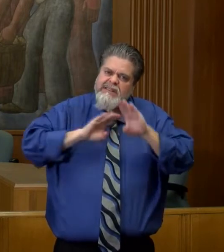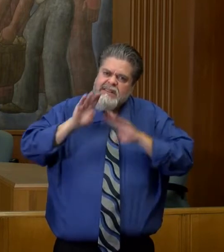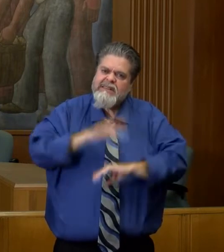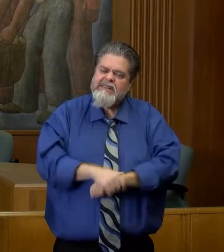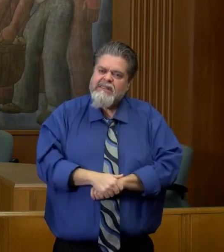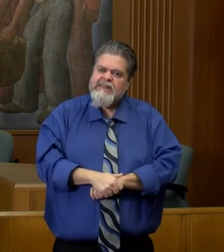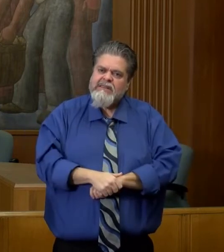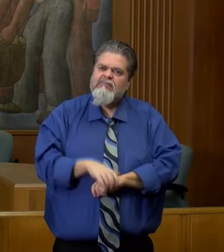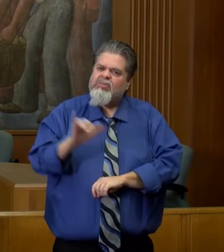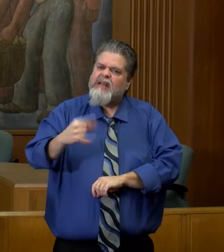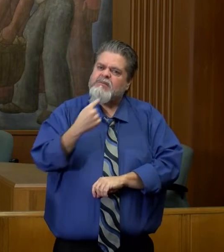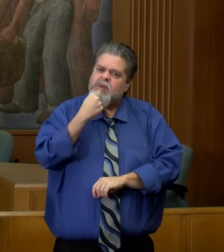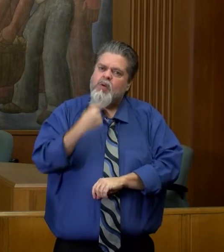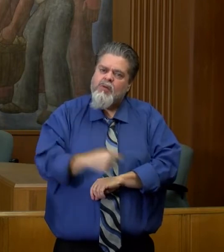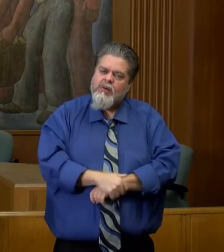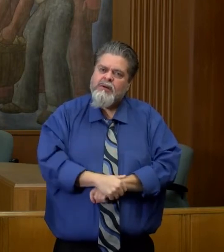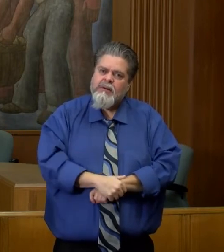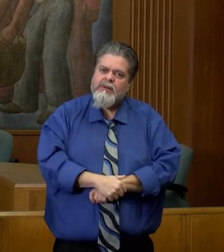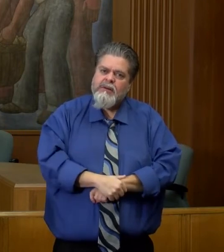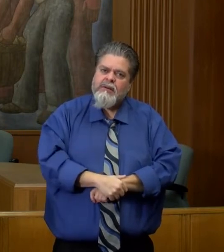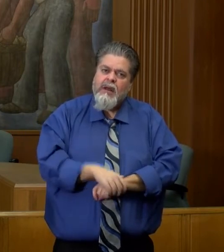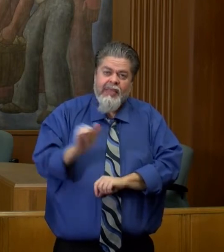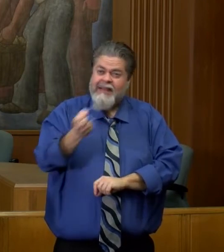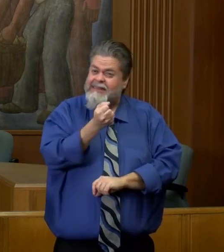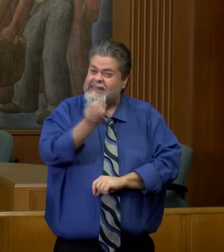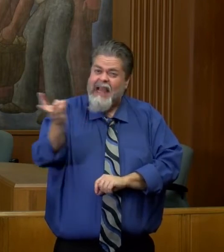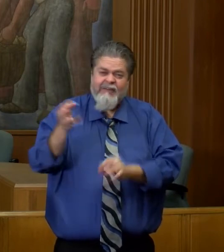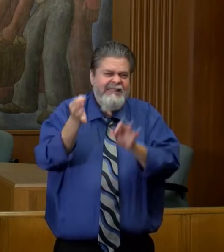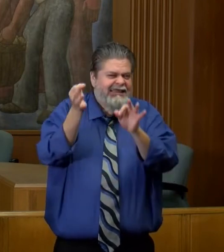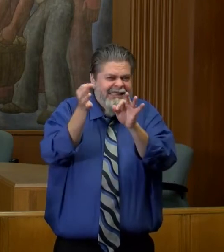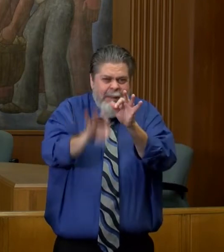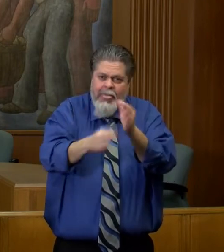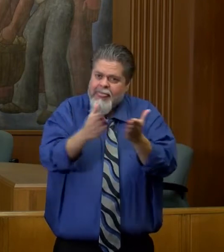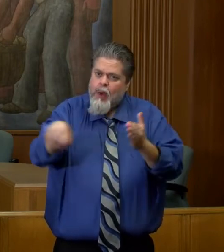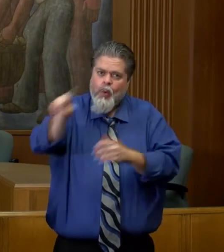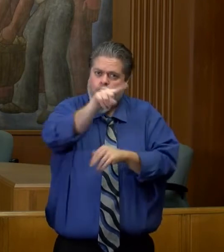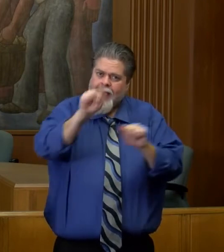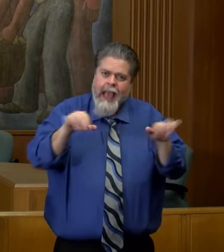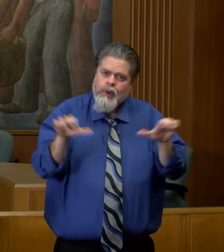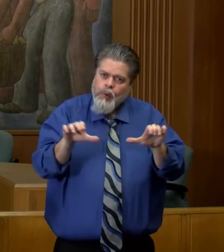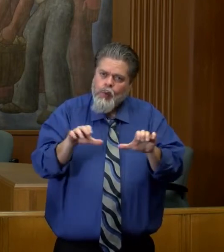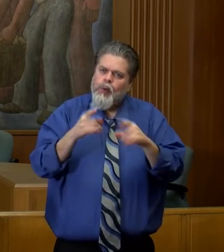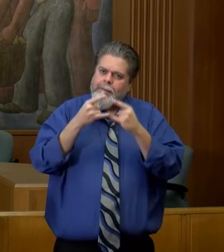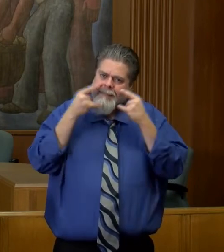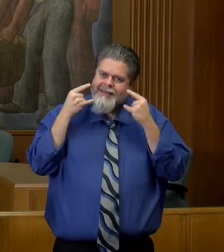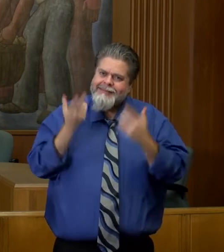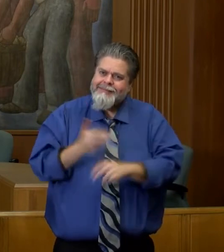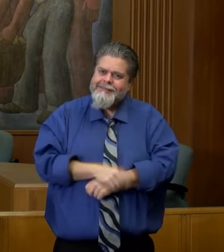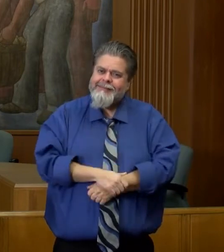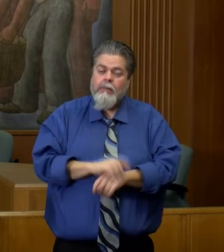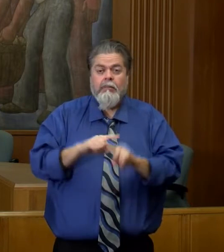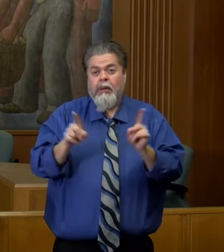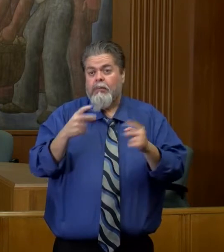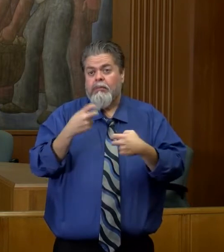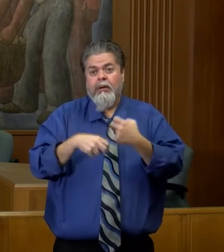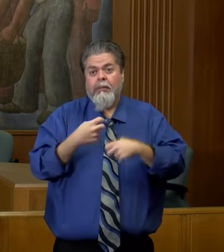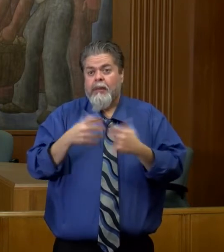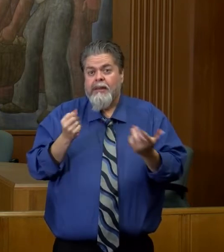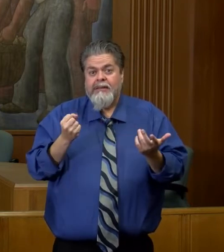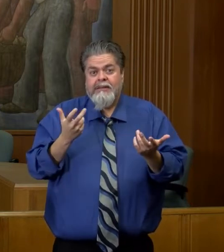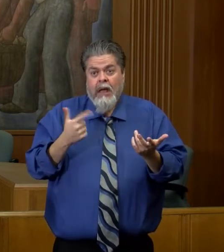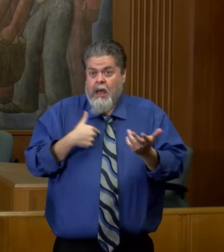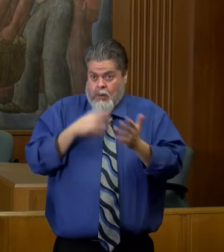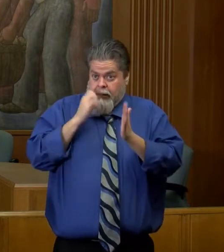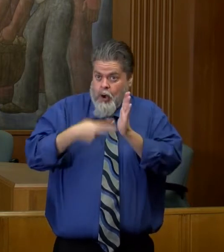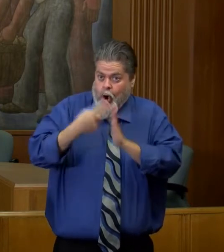you're right, it's a very, this is one of several very simple actions, but I think the larger challenge on this, if I'm being